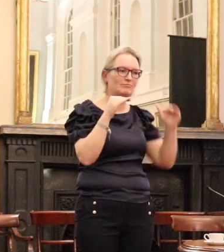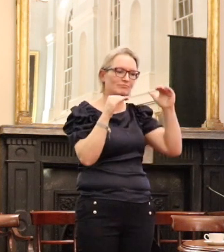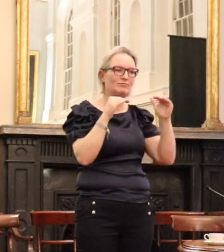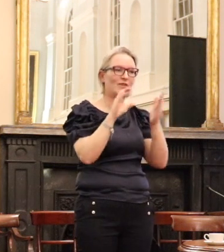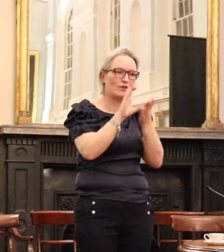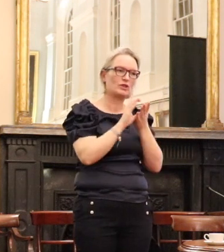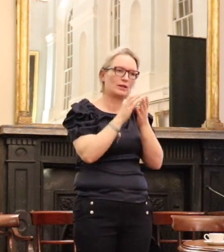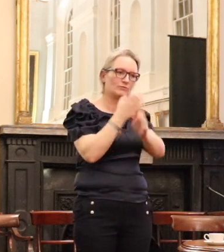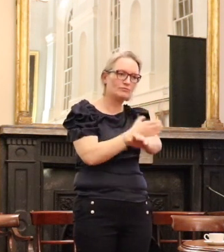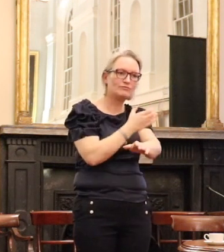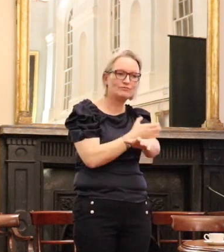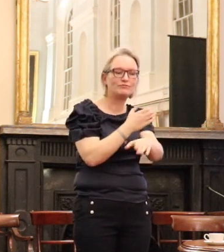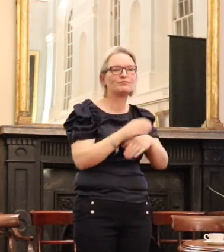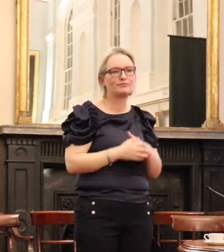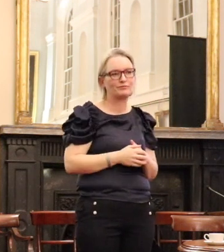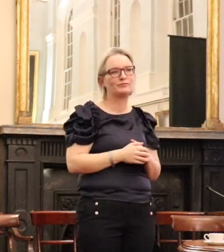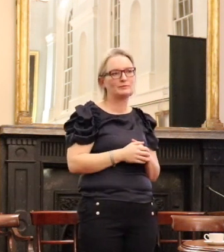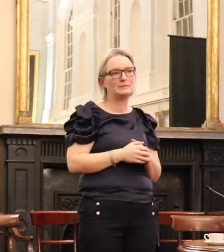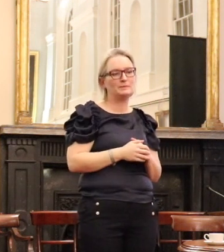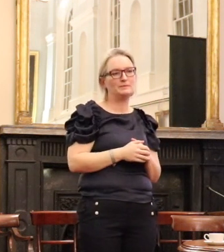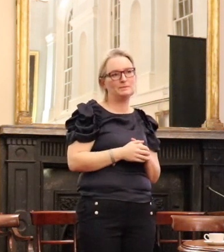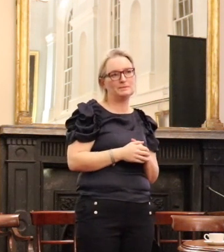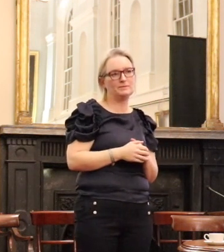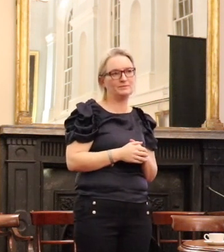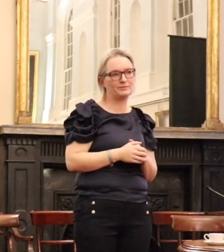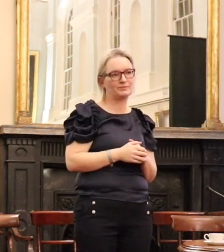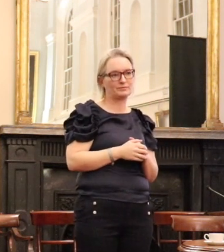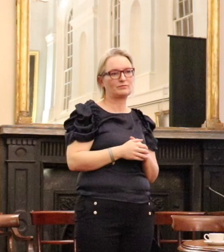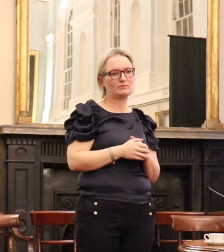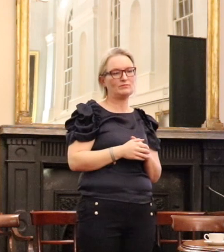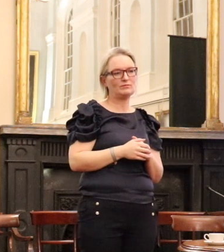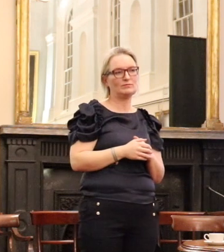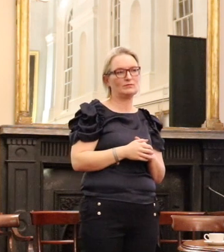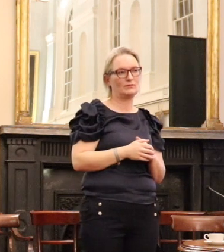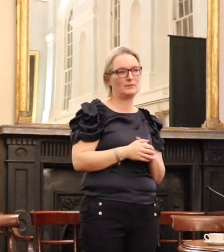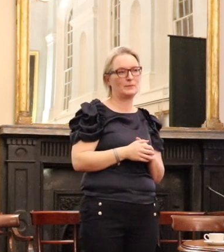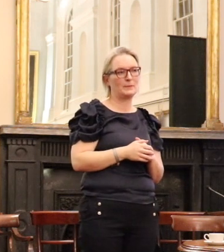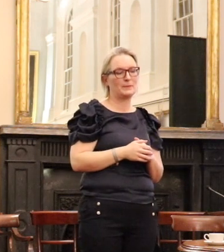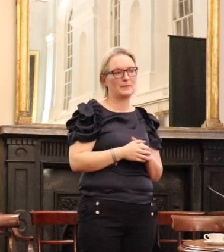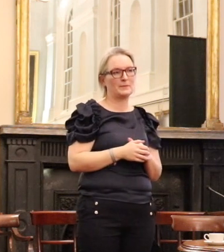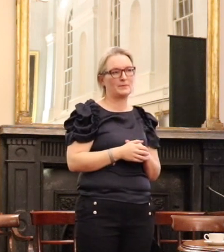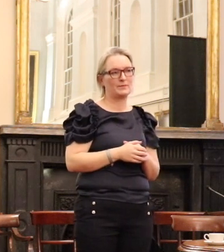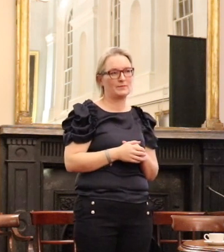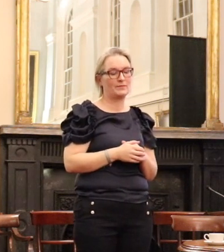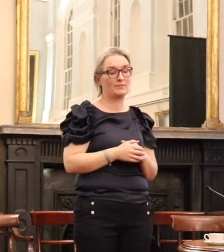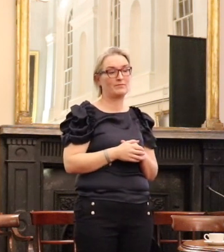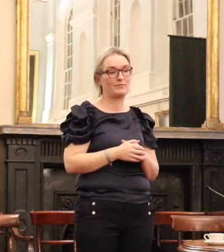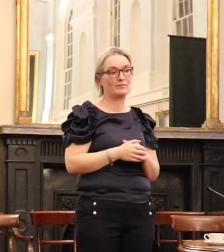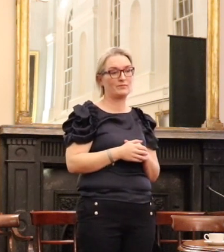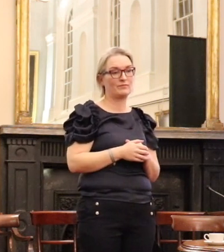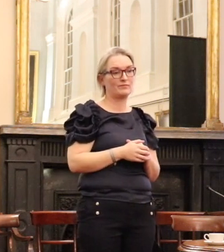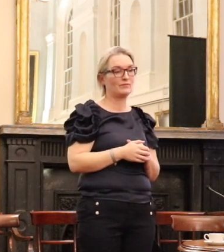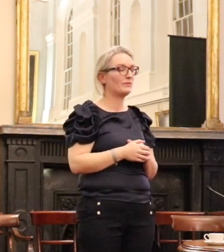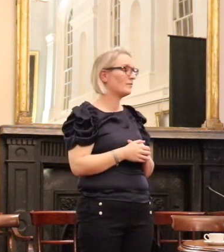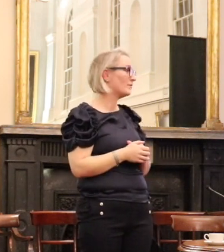of expectation that we became accustomed to in these disasters. We also then